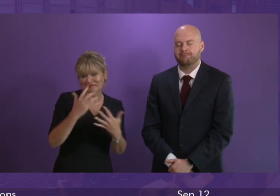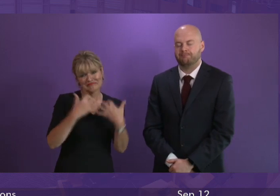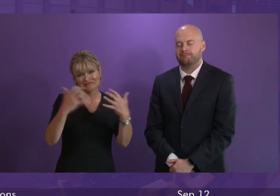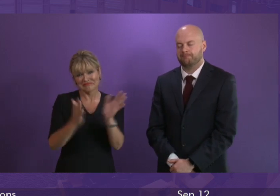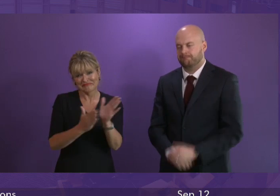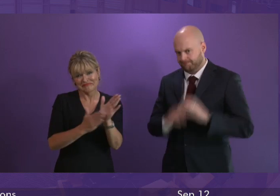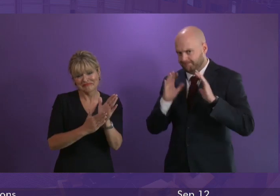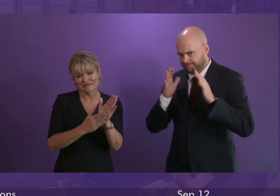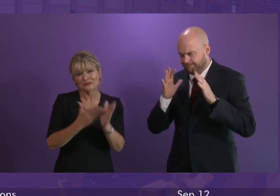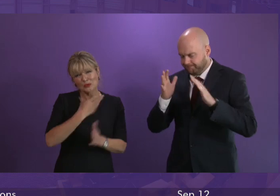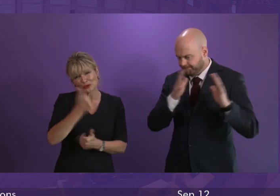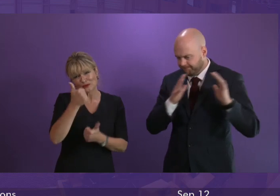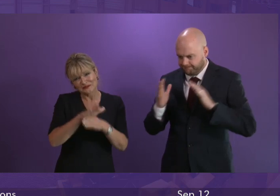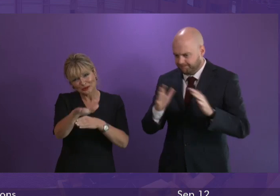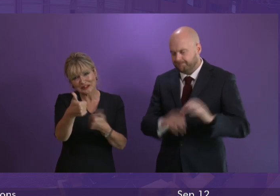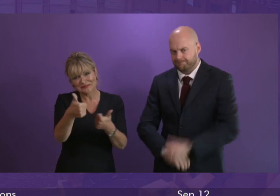him well for the future.